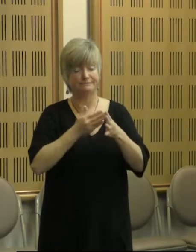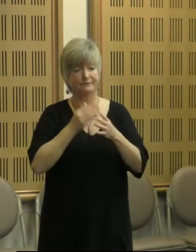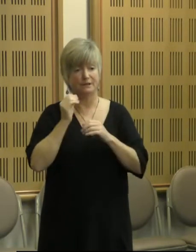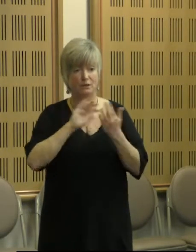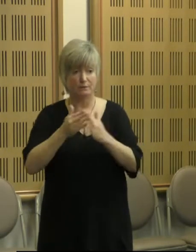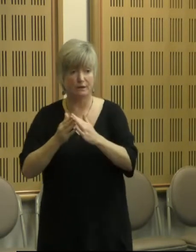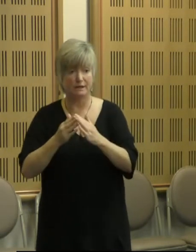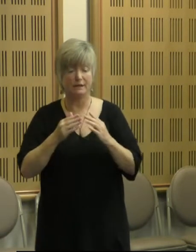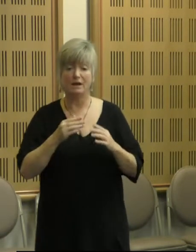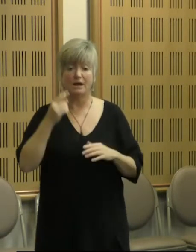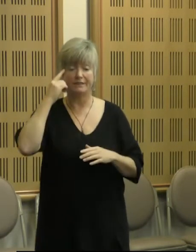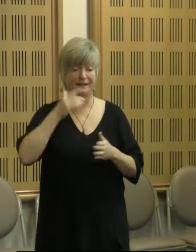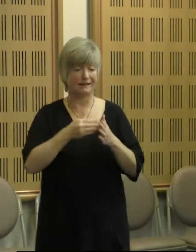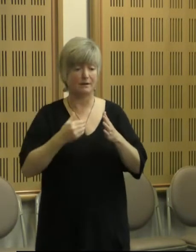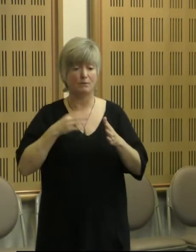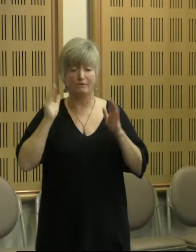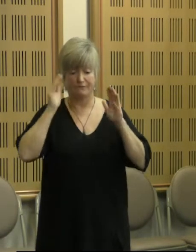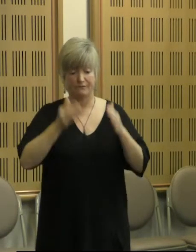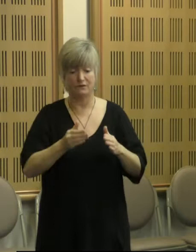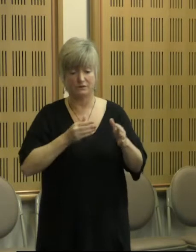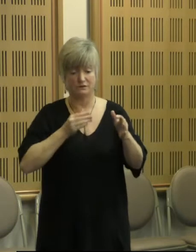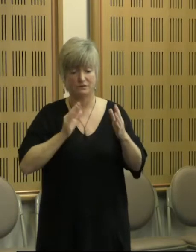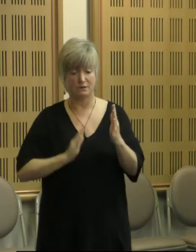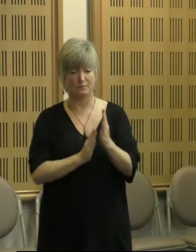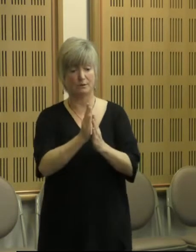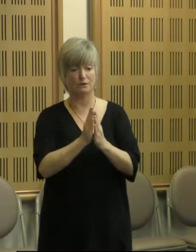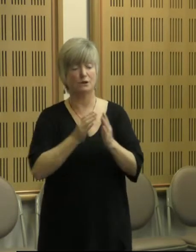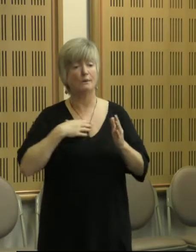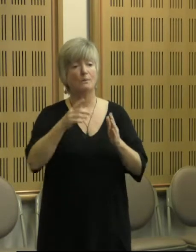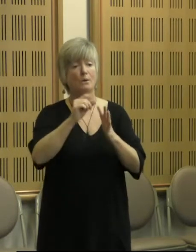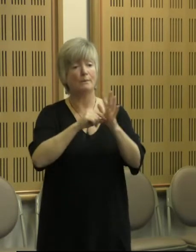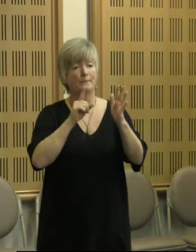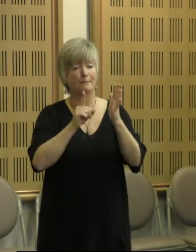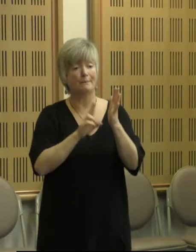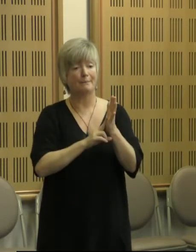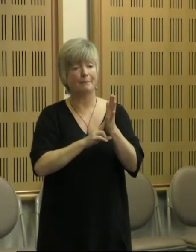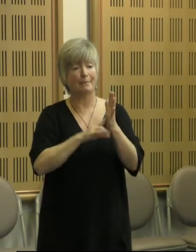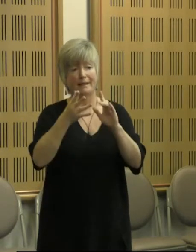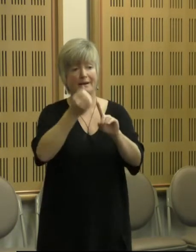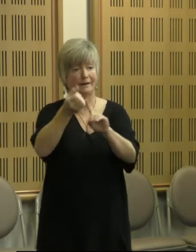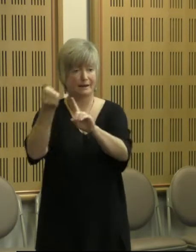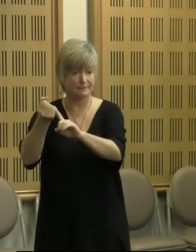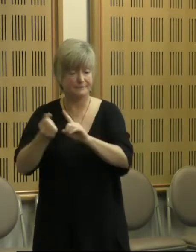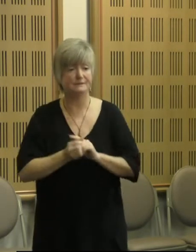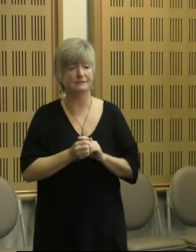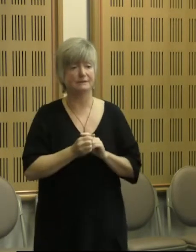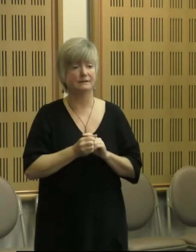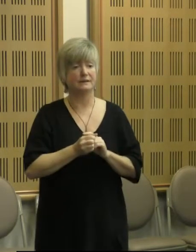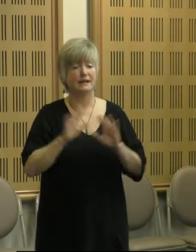focused approach, that's seen better plan outcomes and minimal need to utilise the formal AAT processes for review.